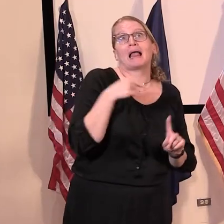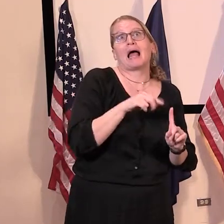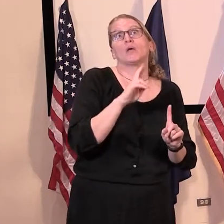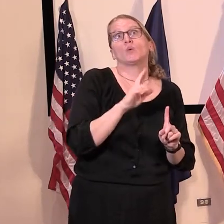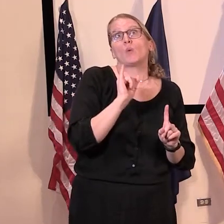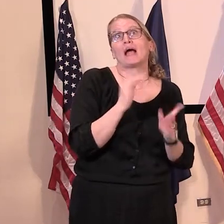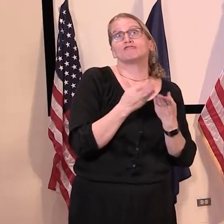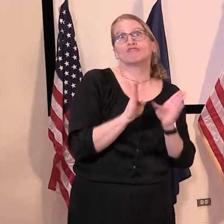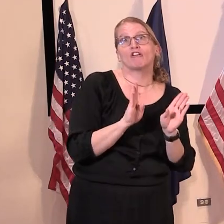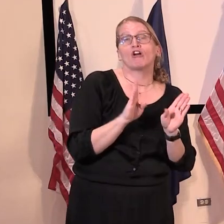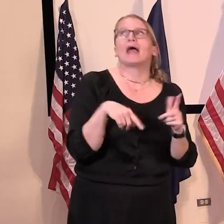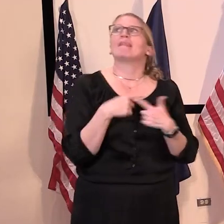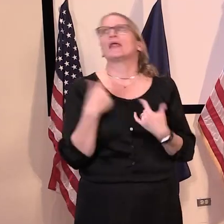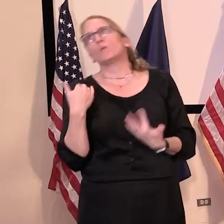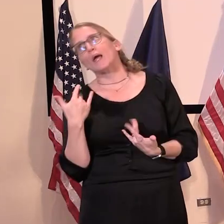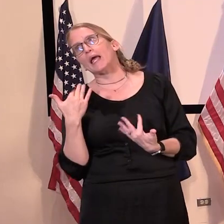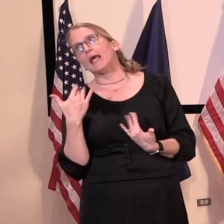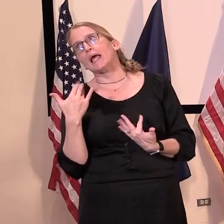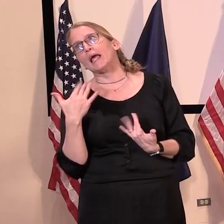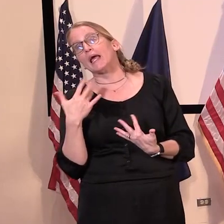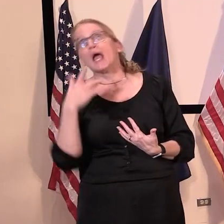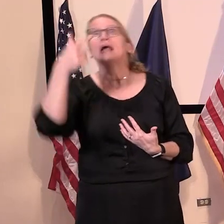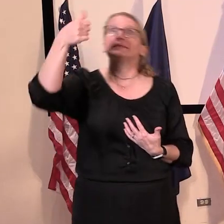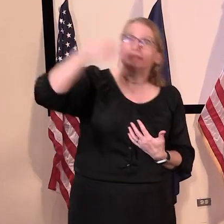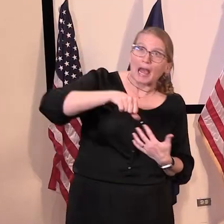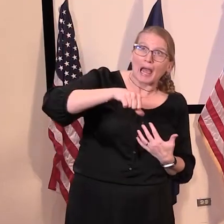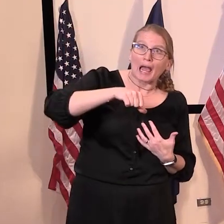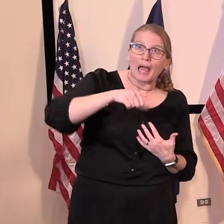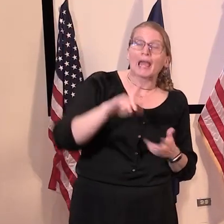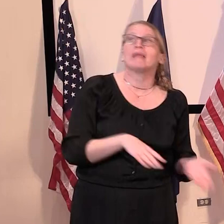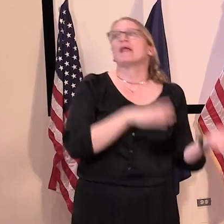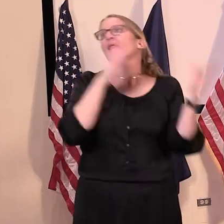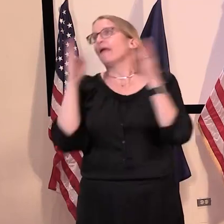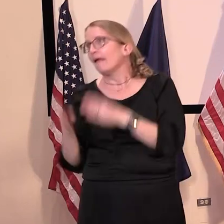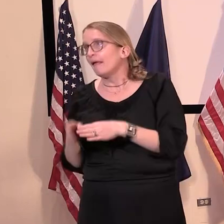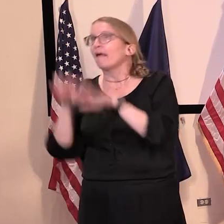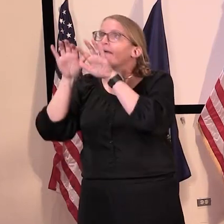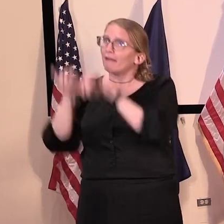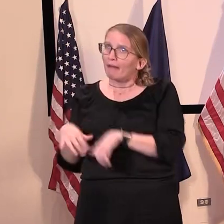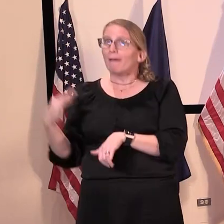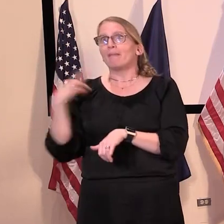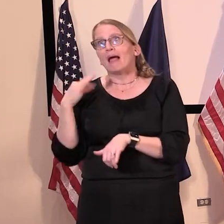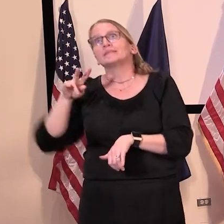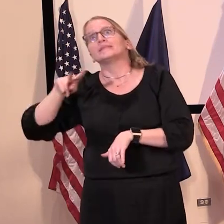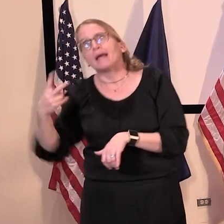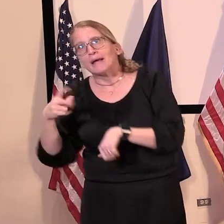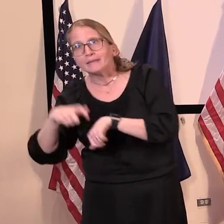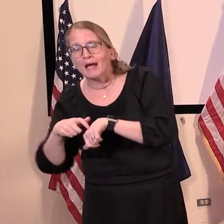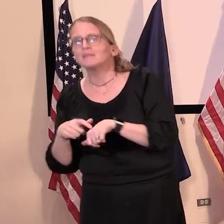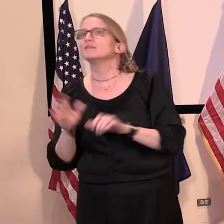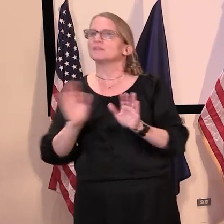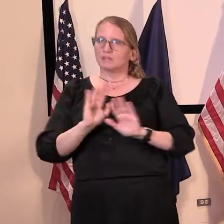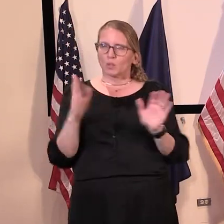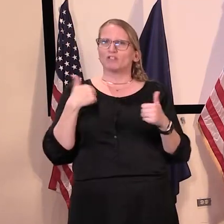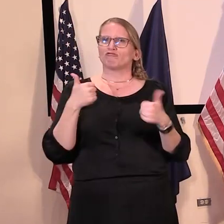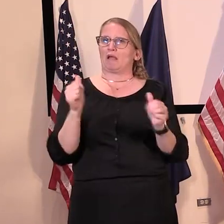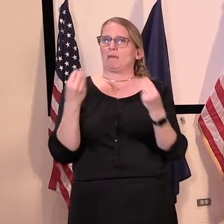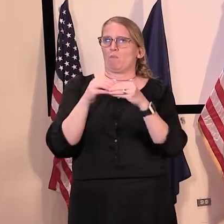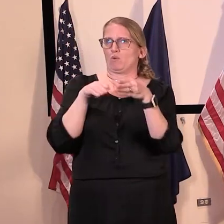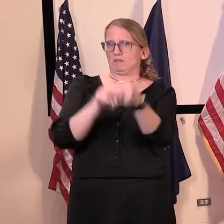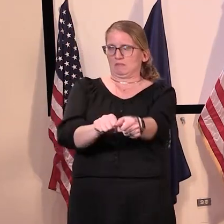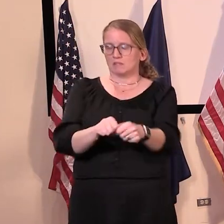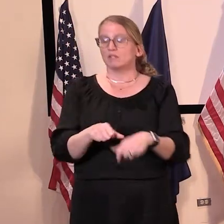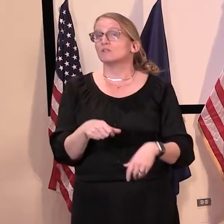for pandemic unemployment assistance, it's all part of one application. So all they need to do is complete an initial claims